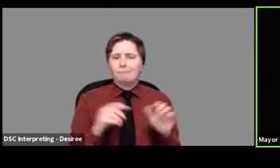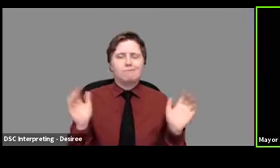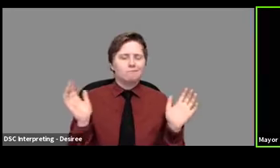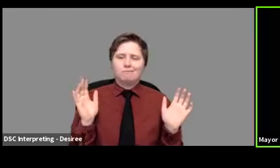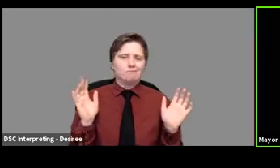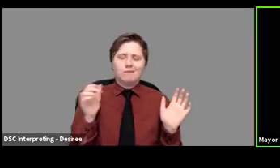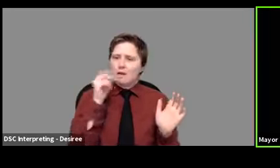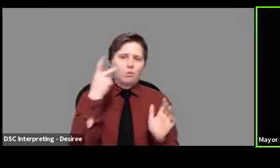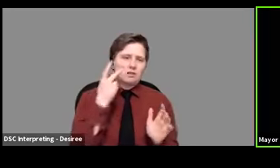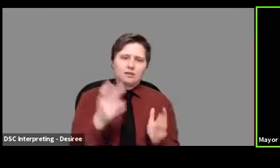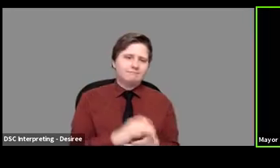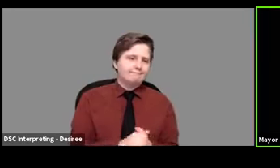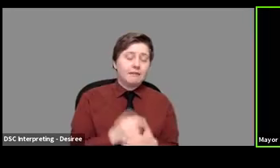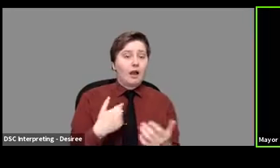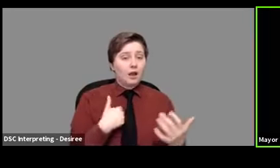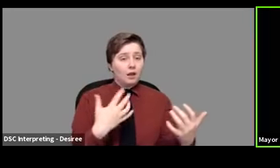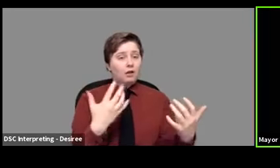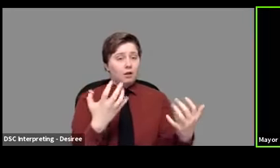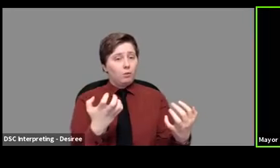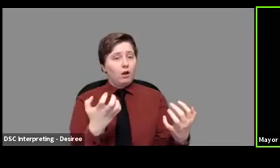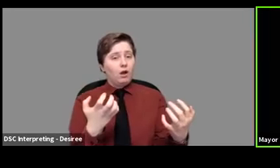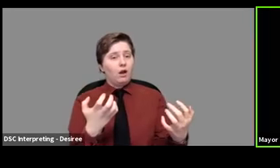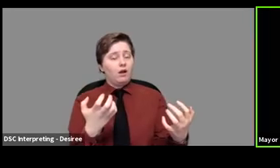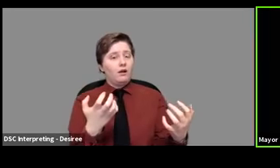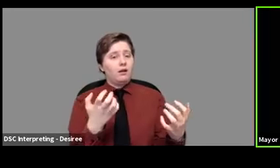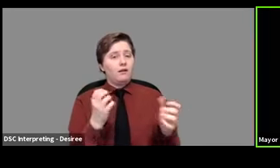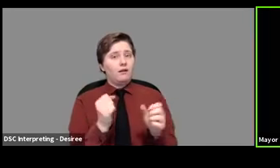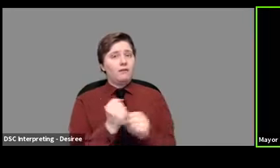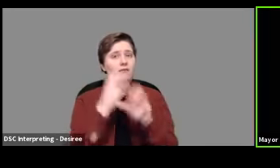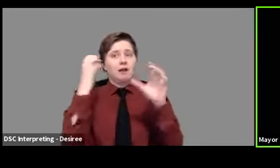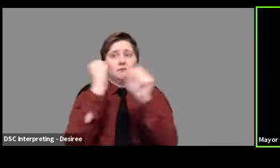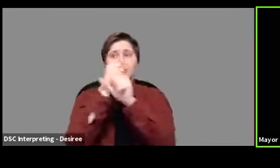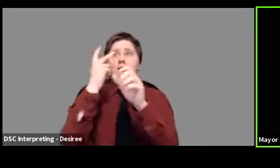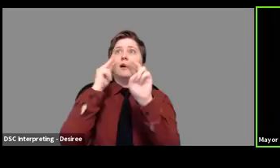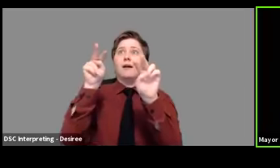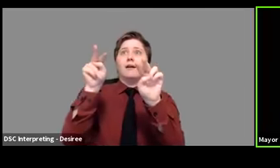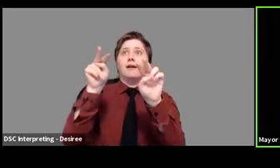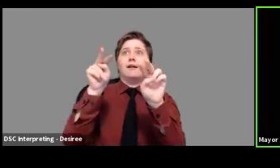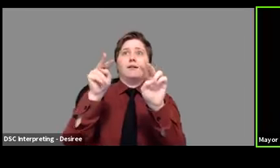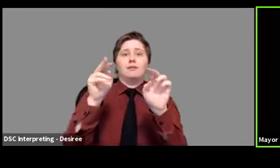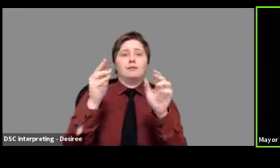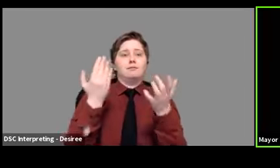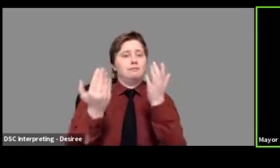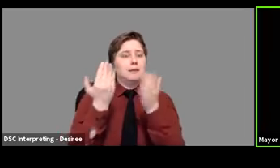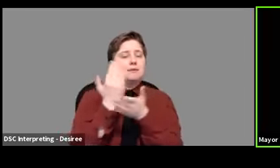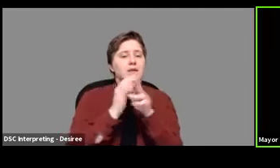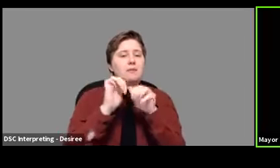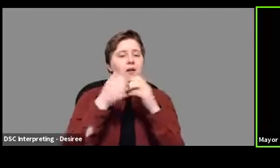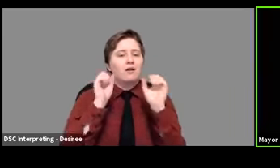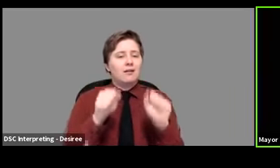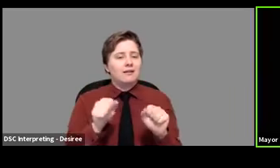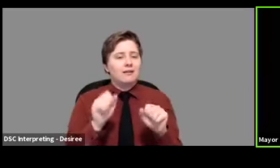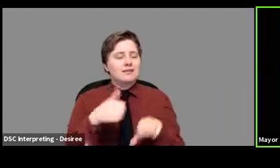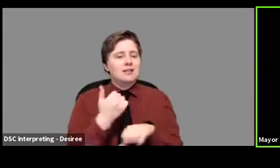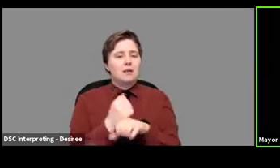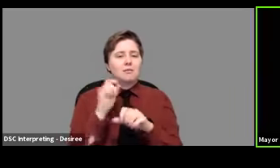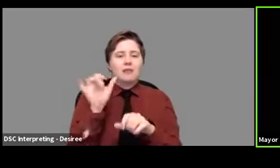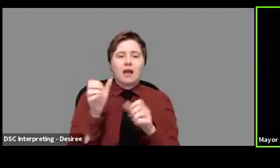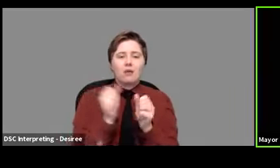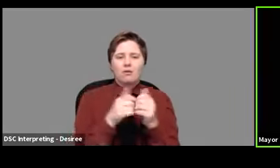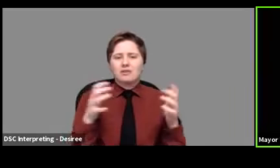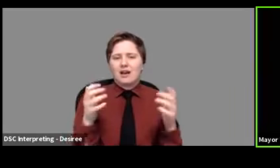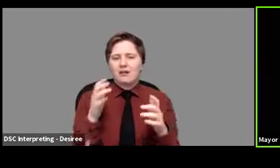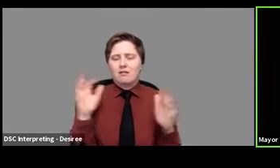I just don't see it. I want fireworks, but, and maybe somehow there could be a way that there are fireworks without